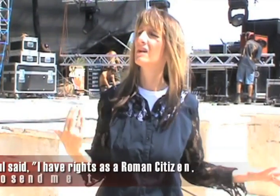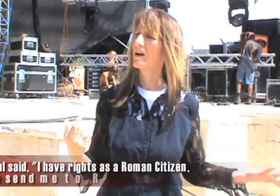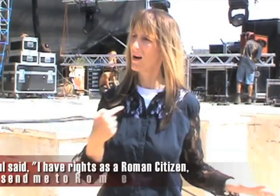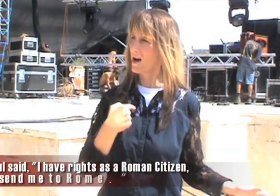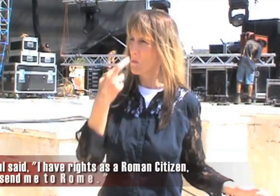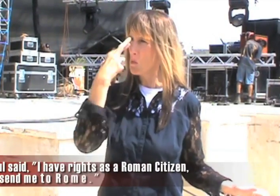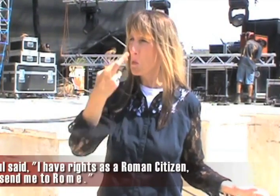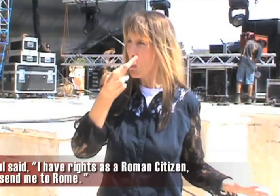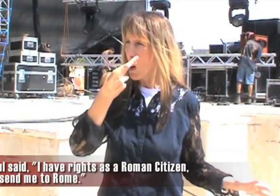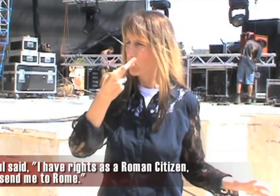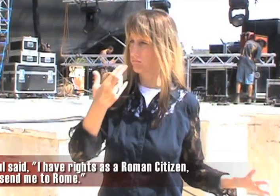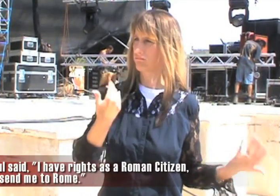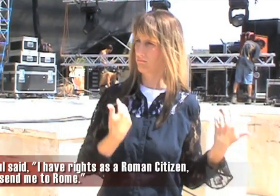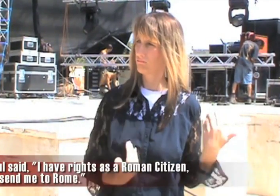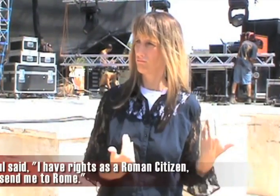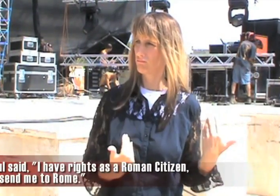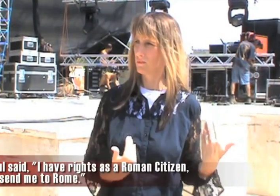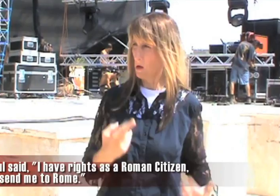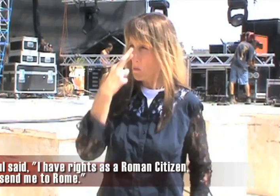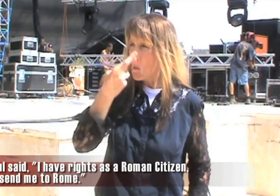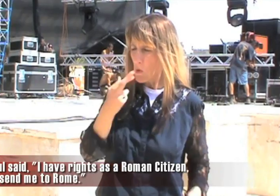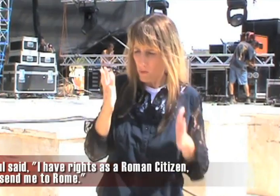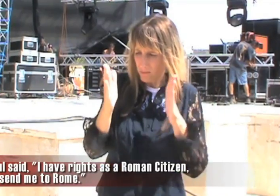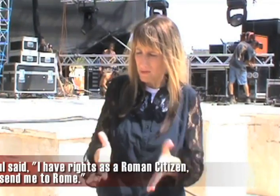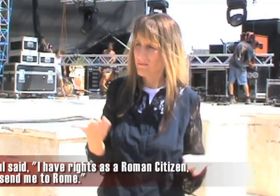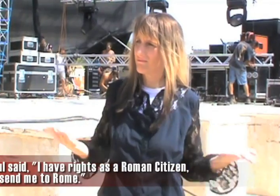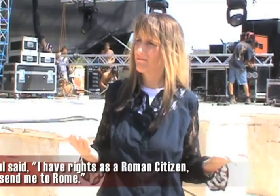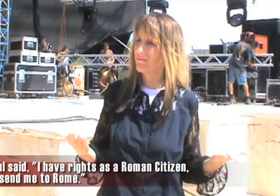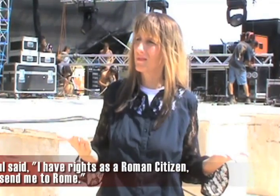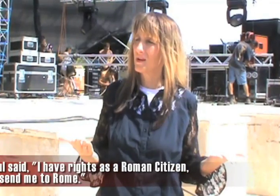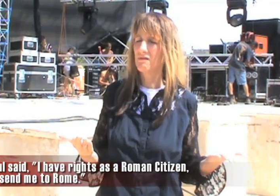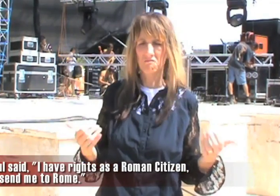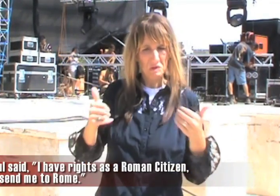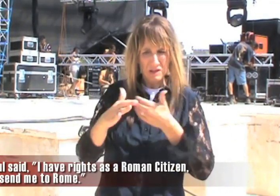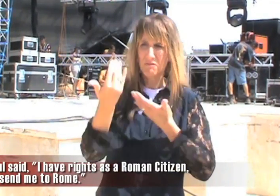and he said, I have rights as a Roman citizen.